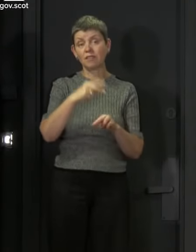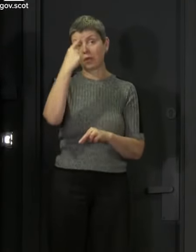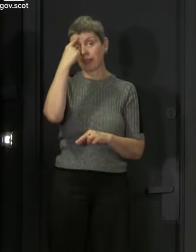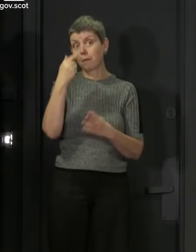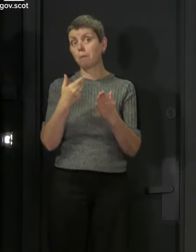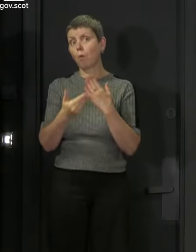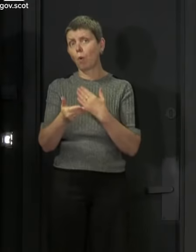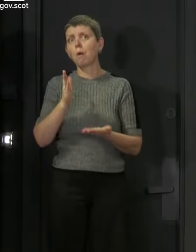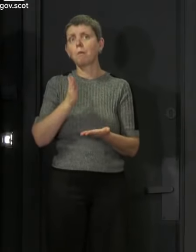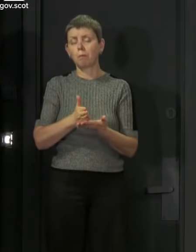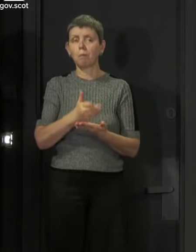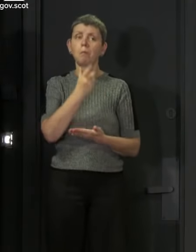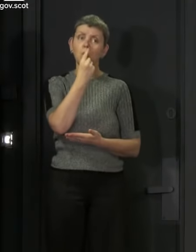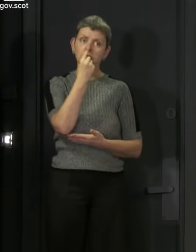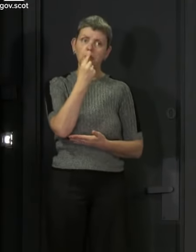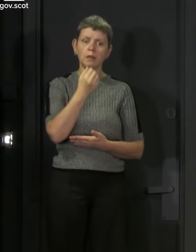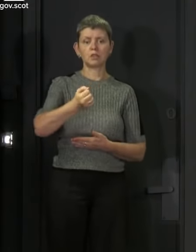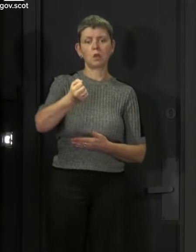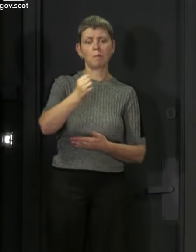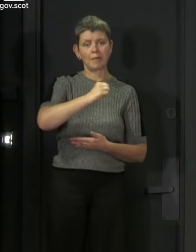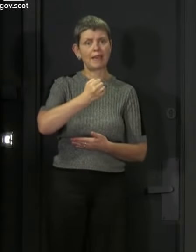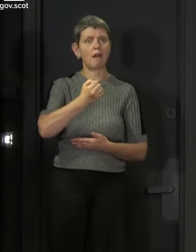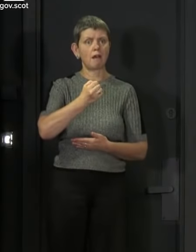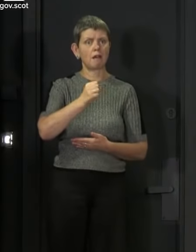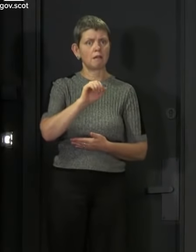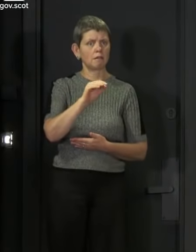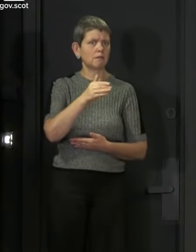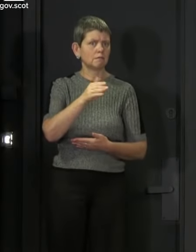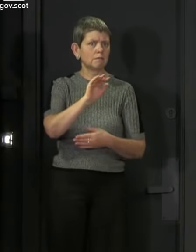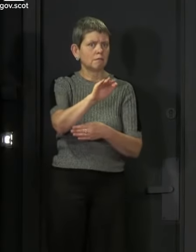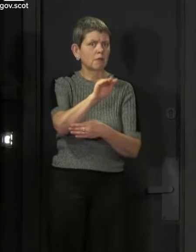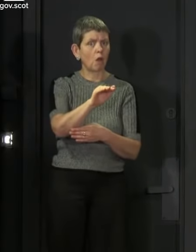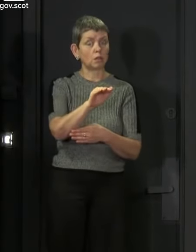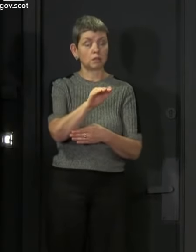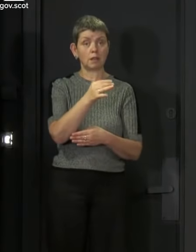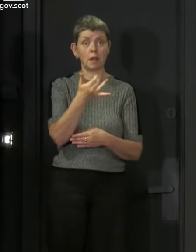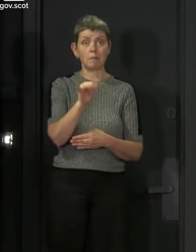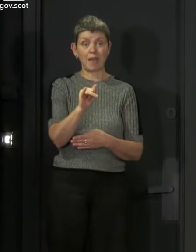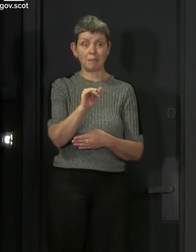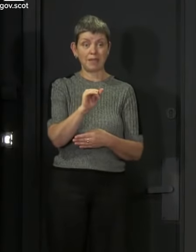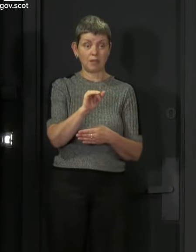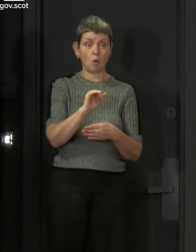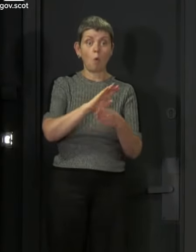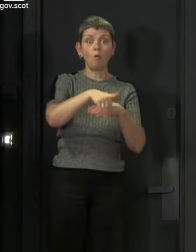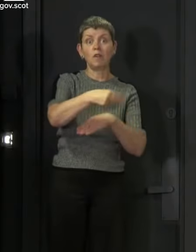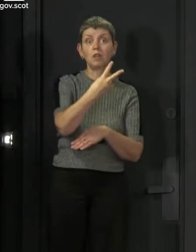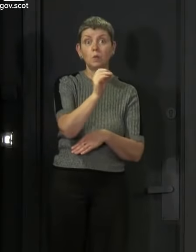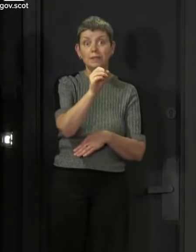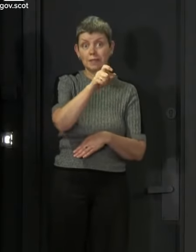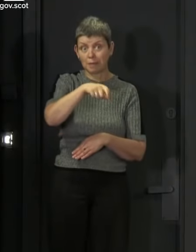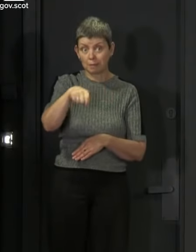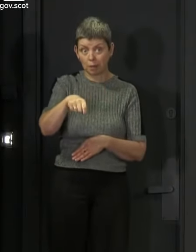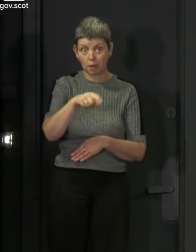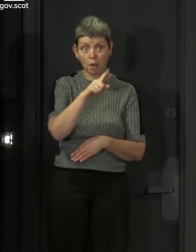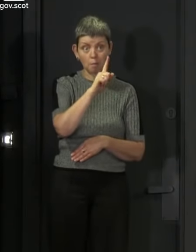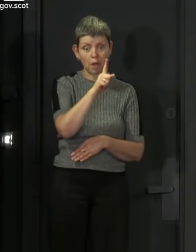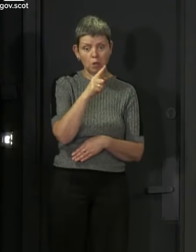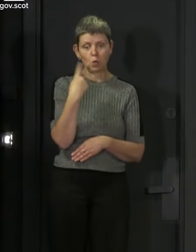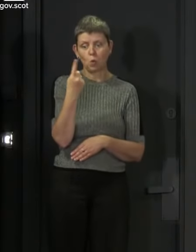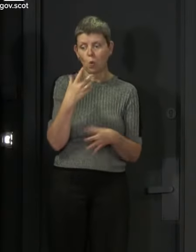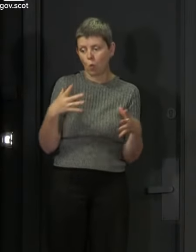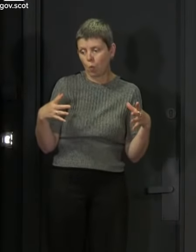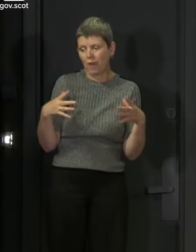does. So to take the beer garden right now, you're right. In total, a beer garden may have more than 20 people, but the group you are in